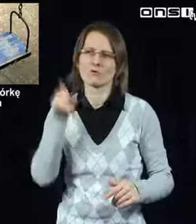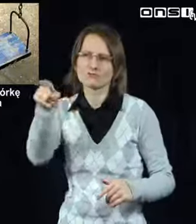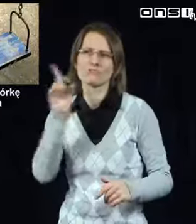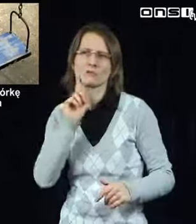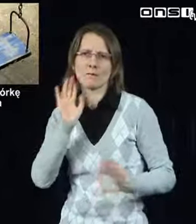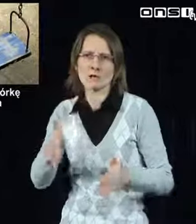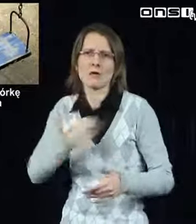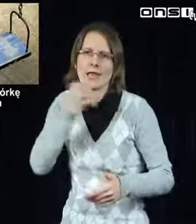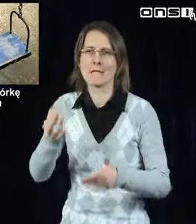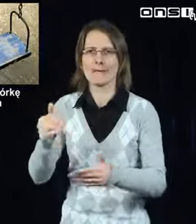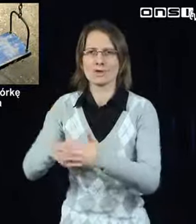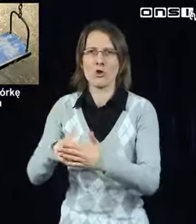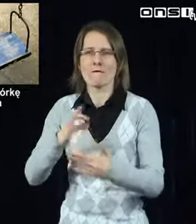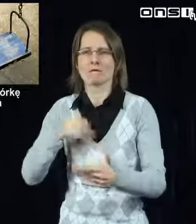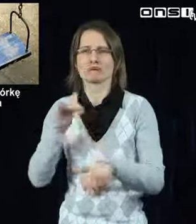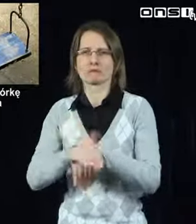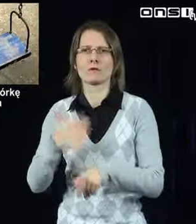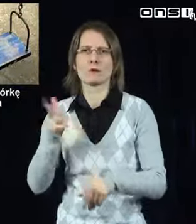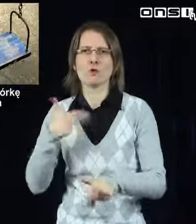Here I to the next step I'm going to order my own place